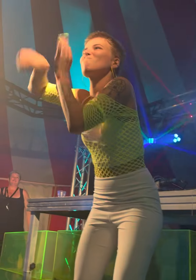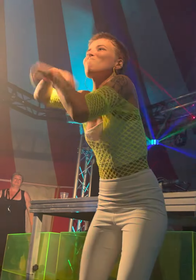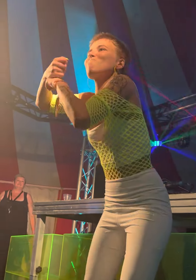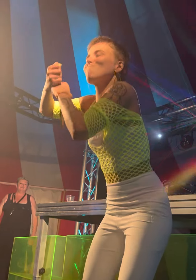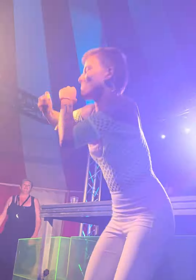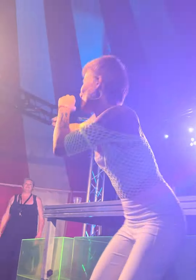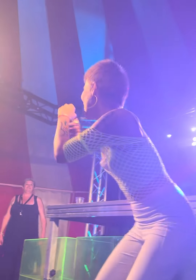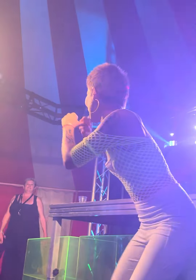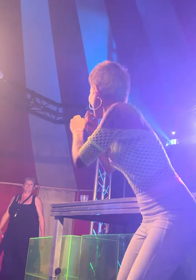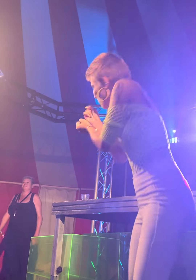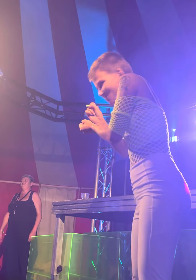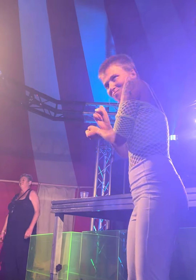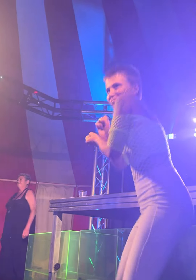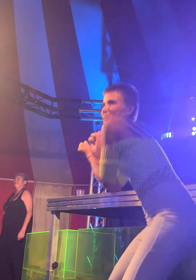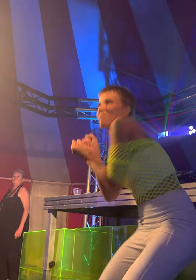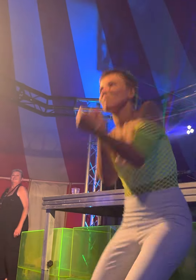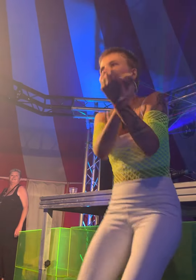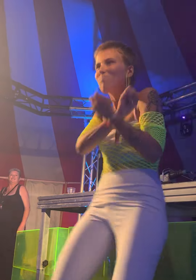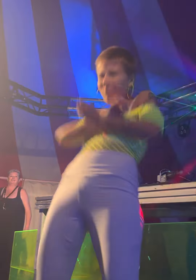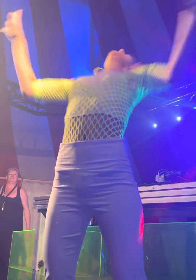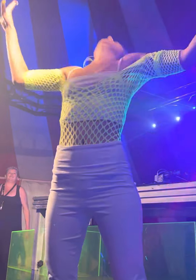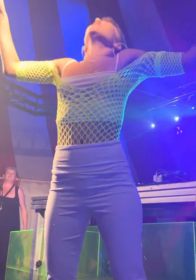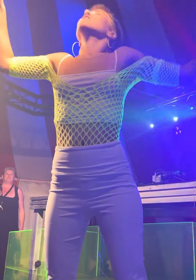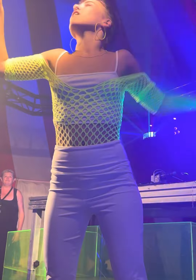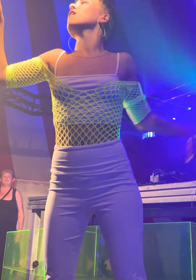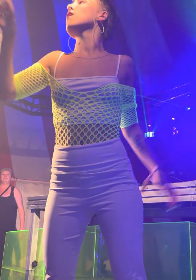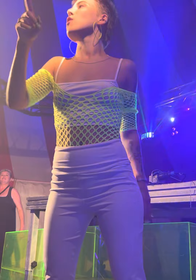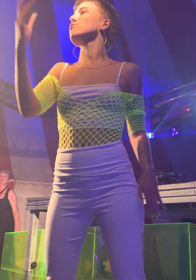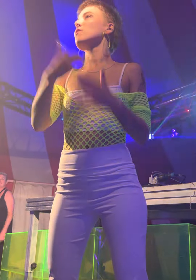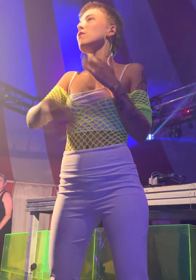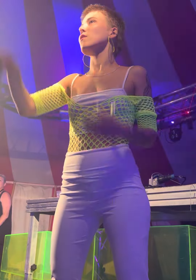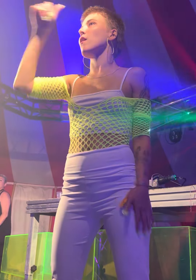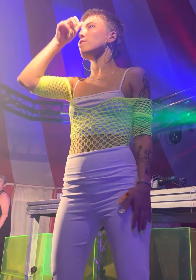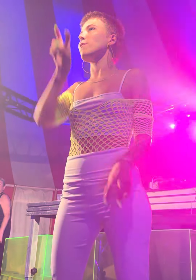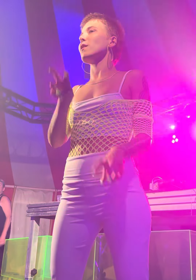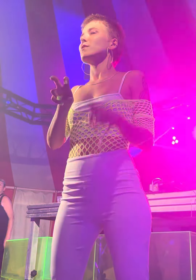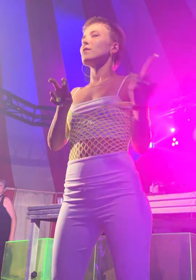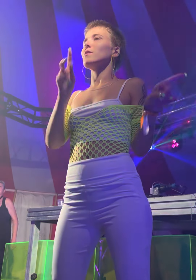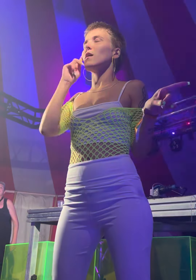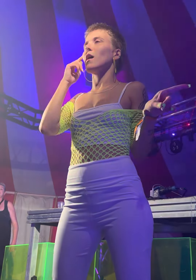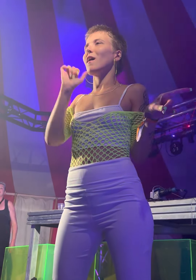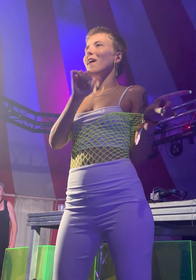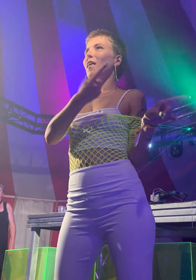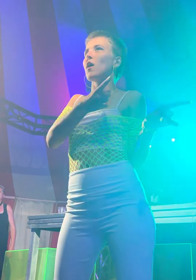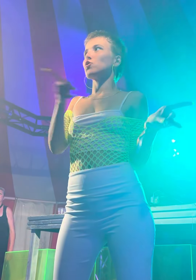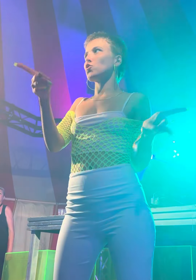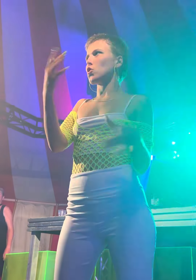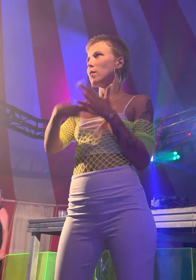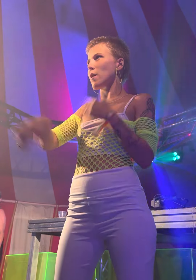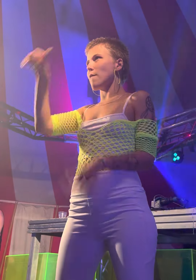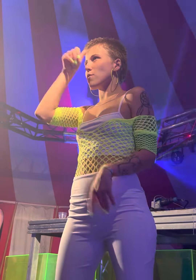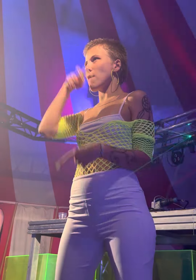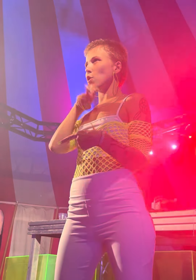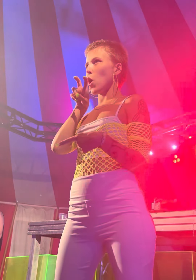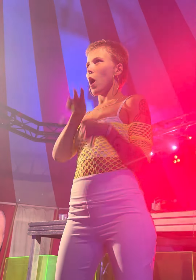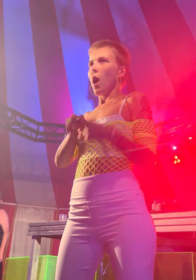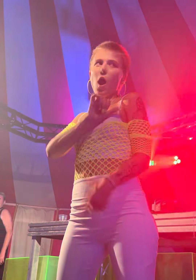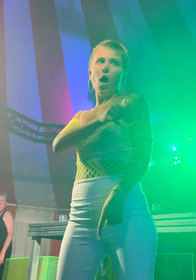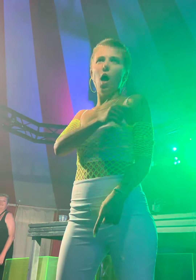doesn't mean our brains will change And remains You and I have another psychopath sitting next to you You and I have another murderer